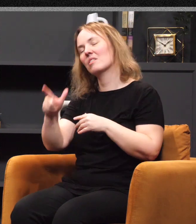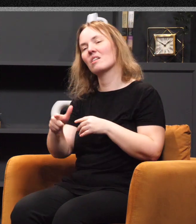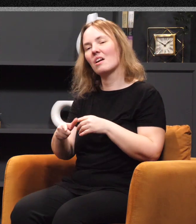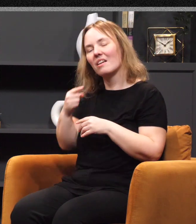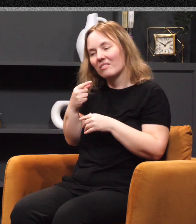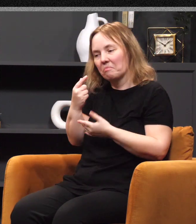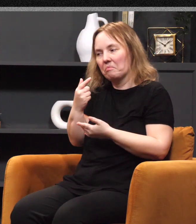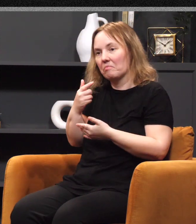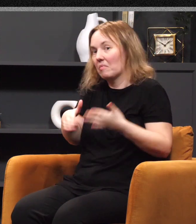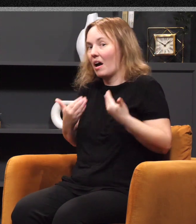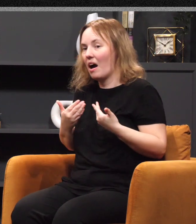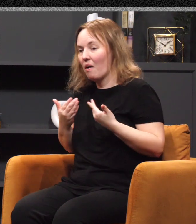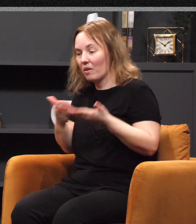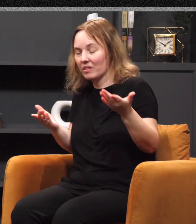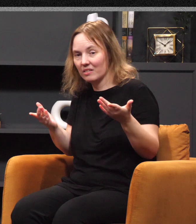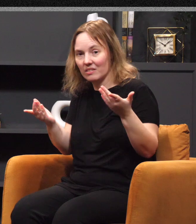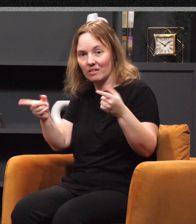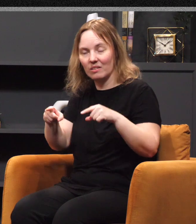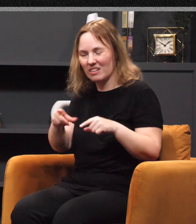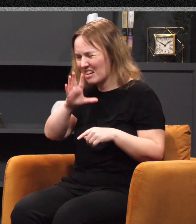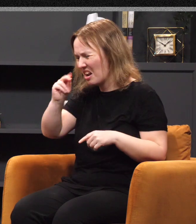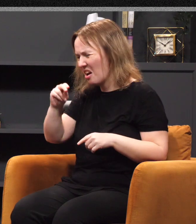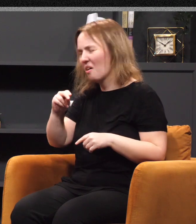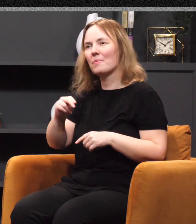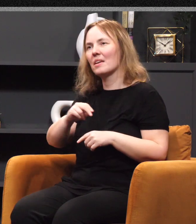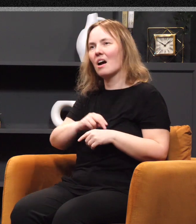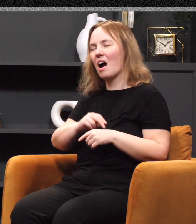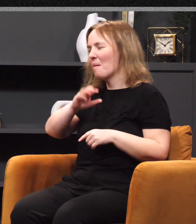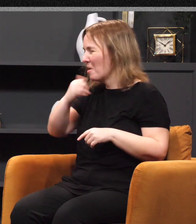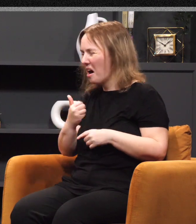How's it going? Or, Hey, you coming back to church? No, I'm not going to church. They're just full of a bunch of hypocrites.